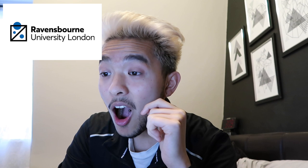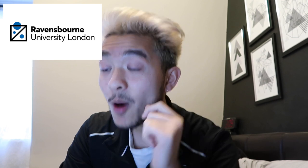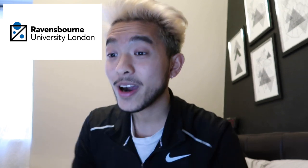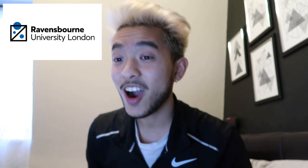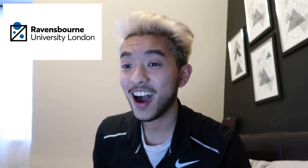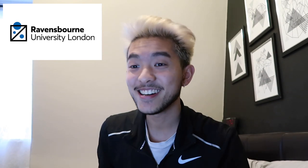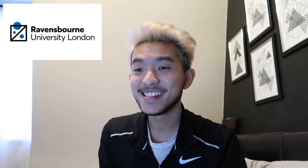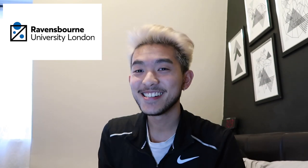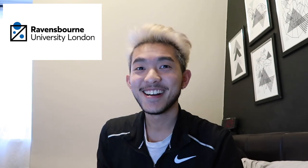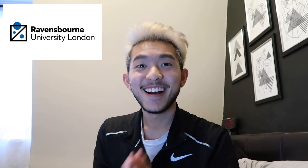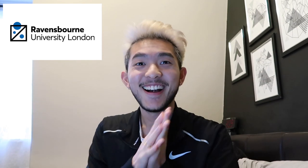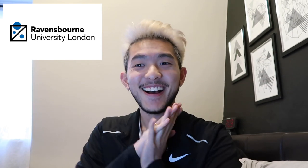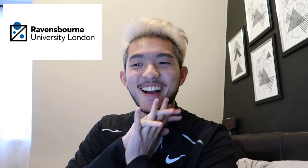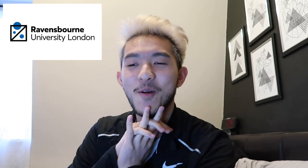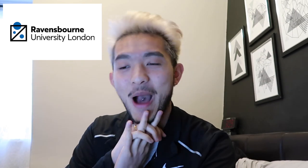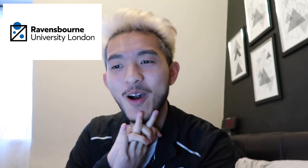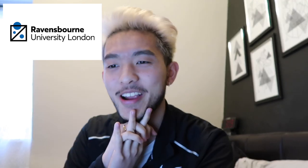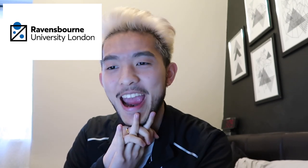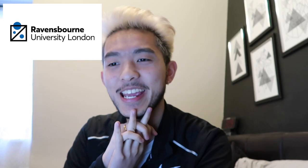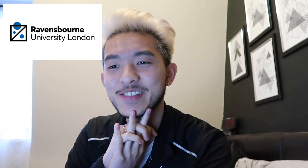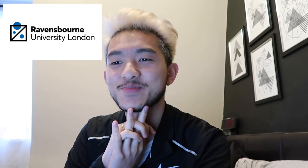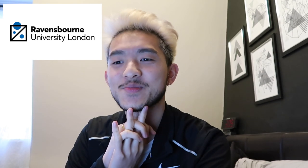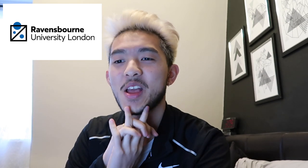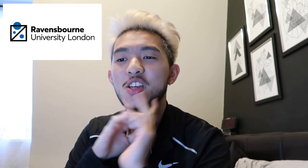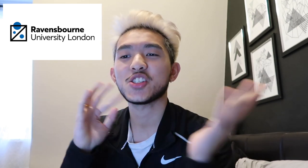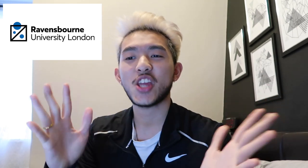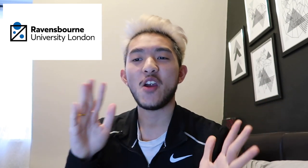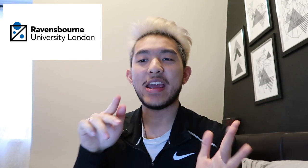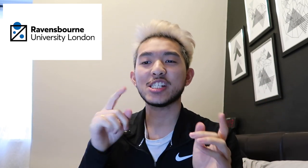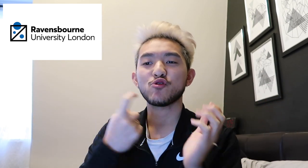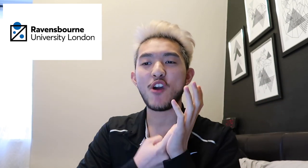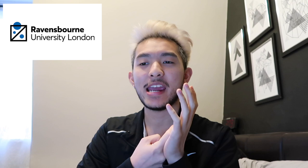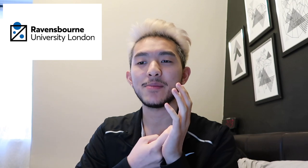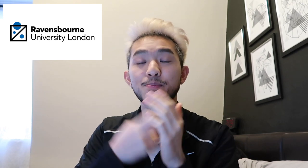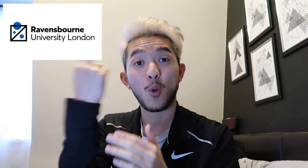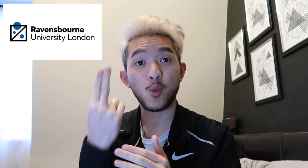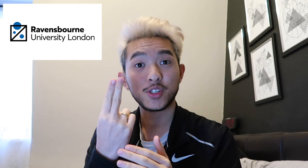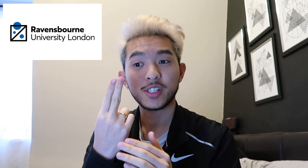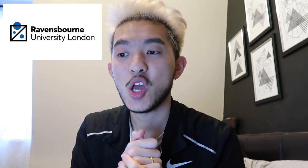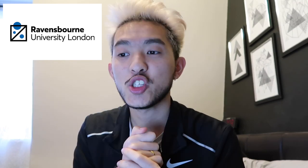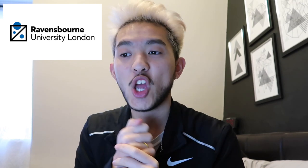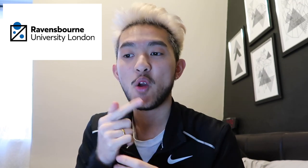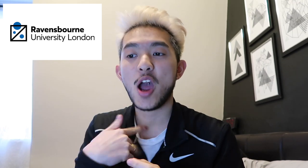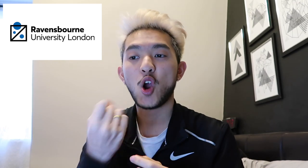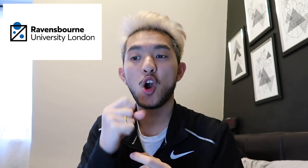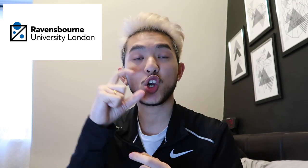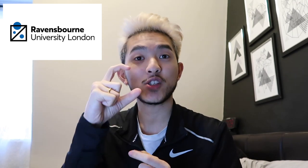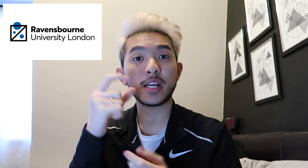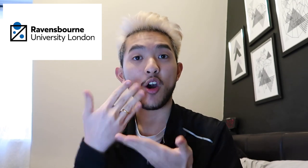Oh my god. Well, I can't say it's 3 or 4, so I'm going to click on